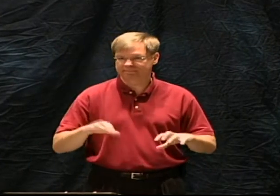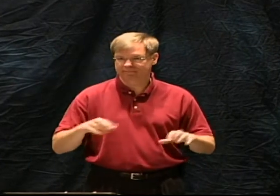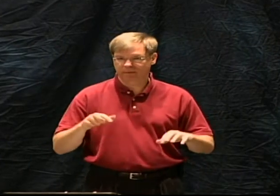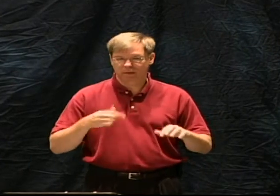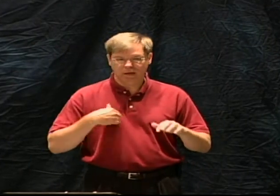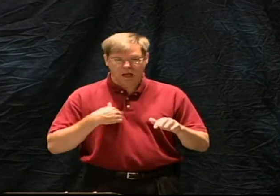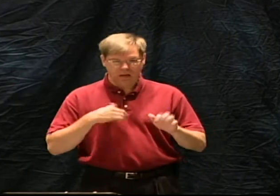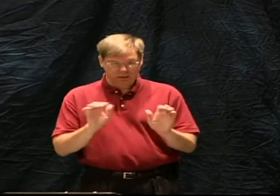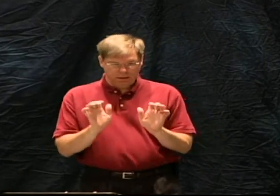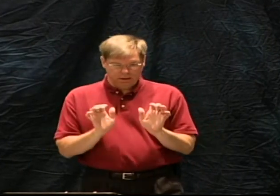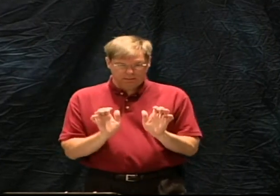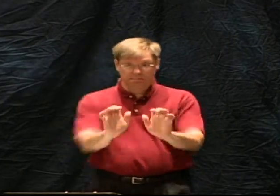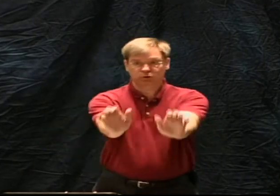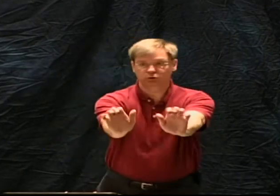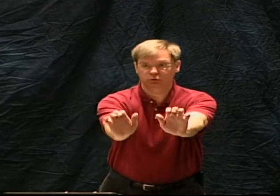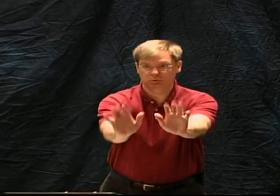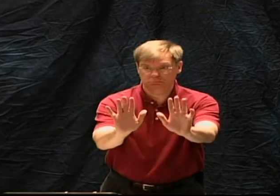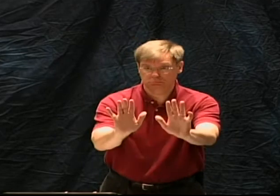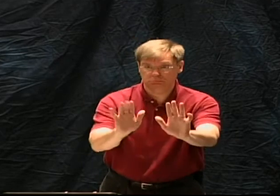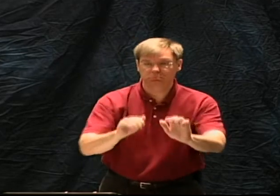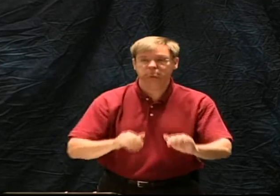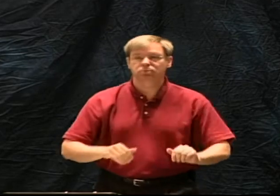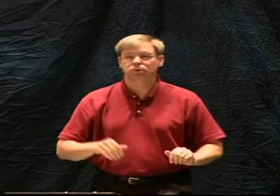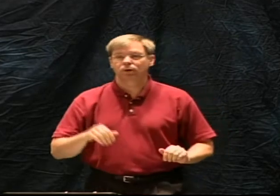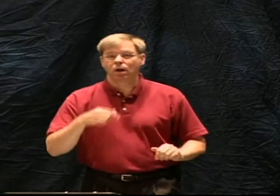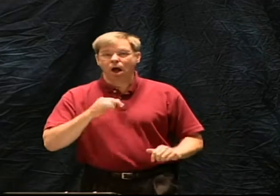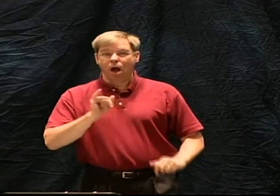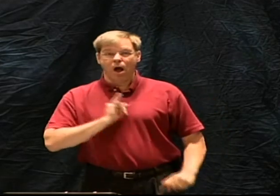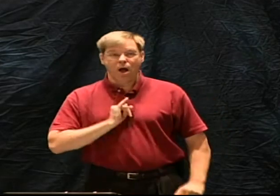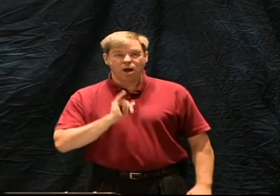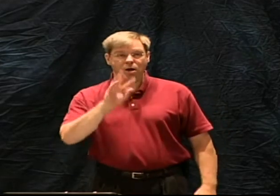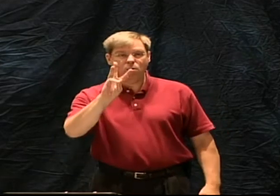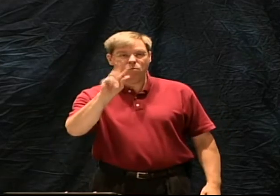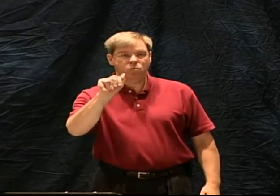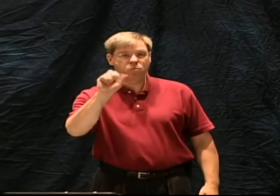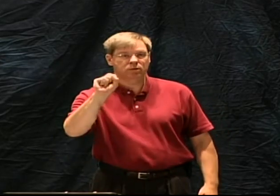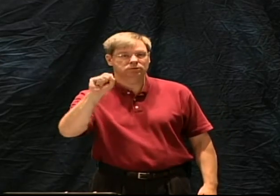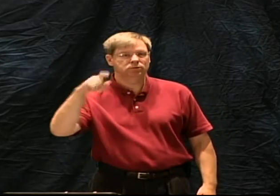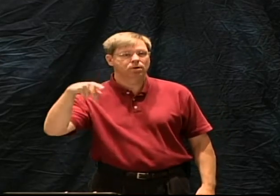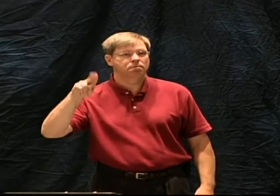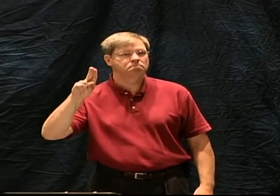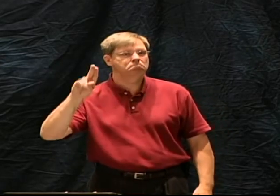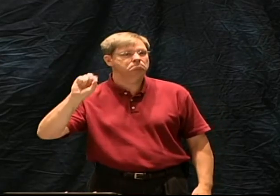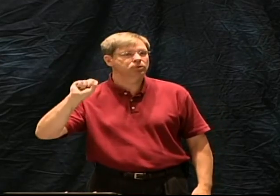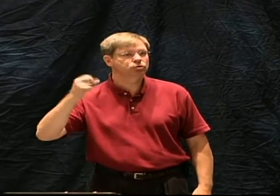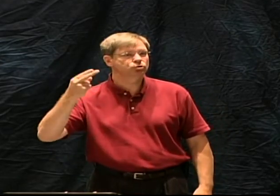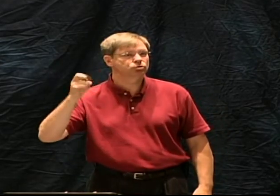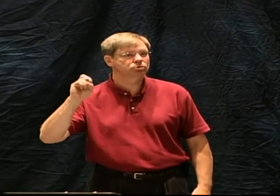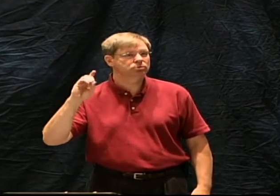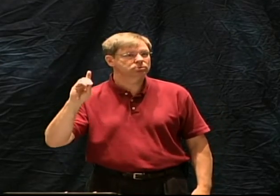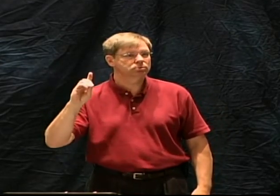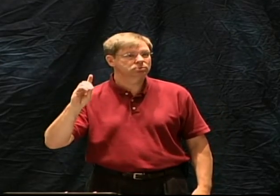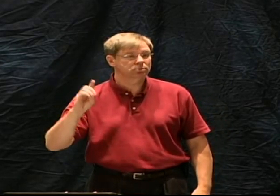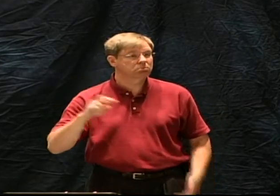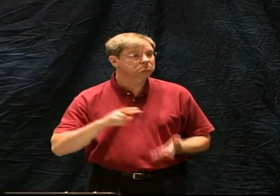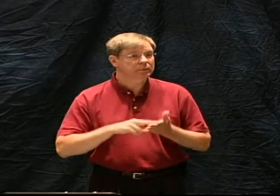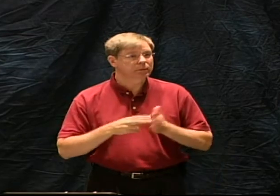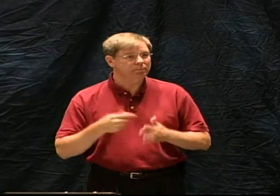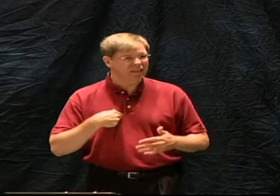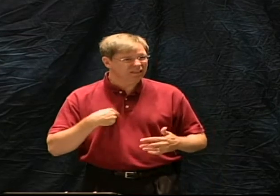push. I push is something that I do that's active. If I say, the other hand, I was